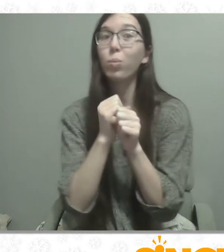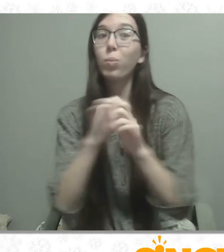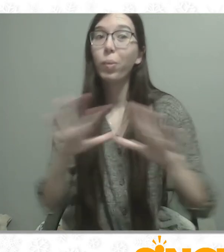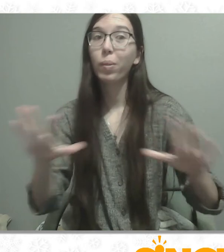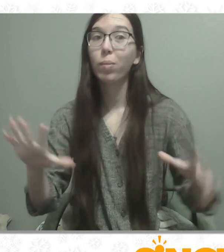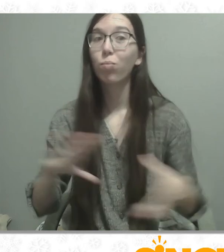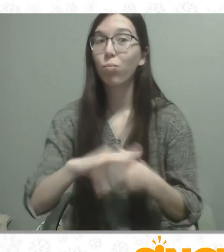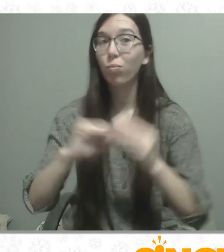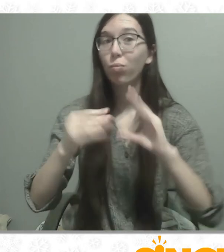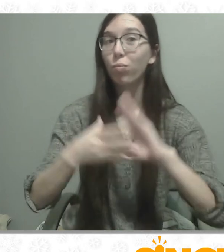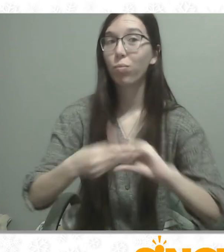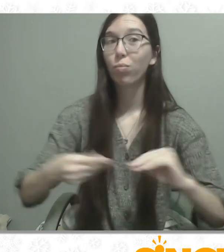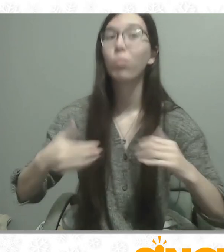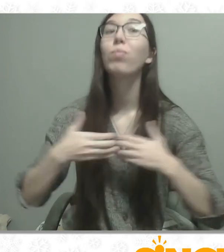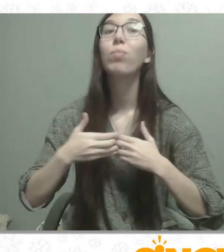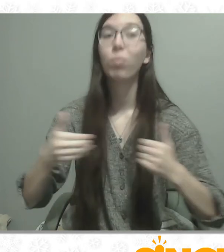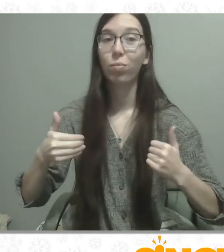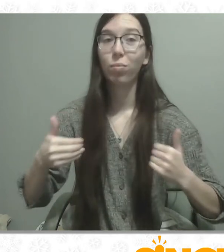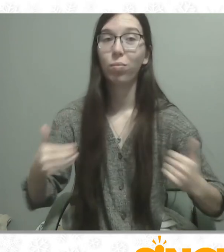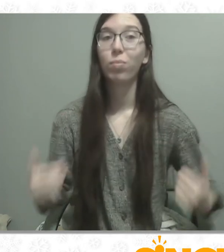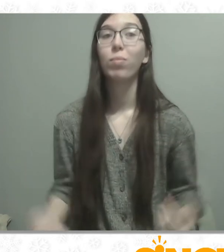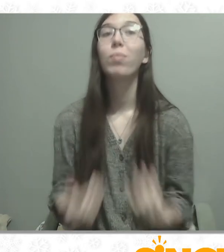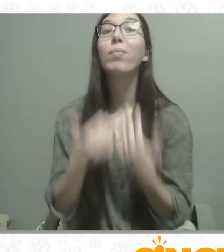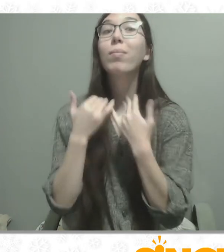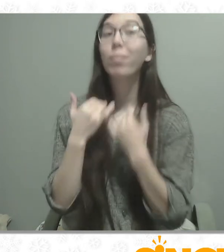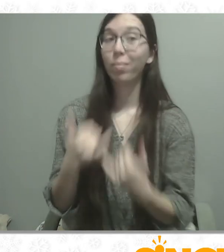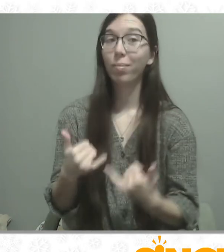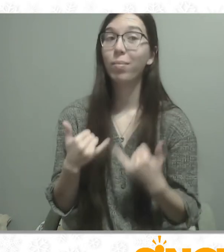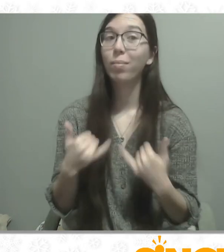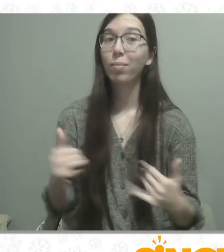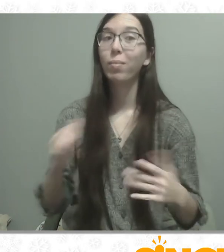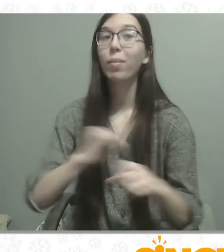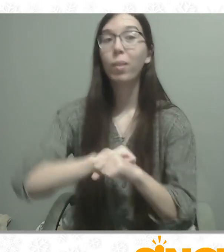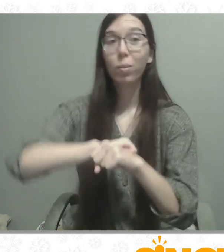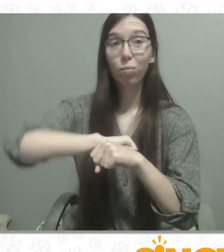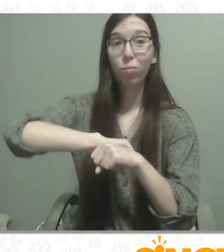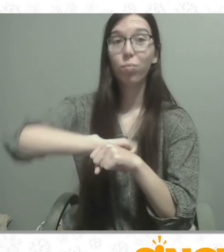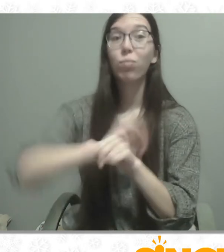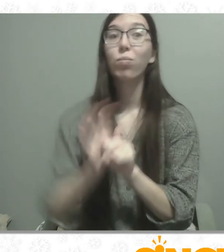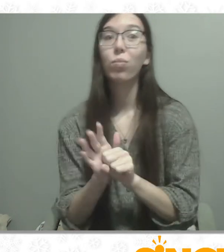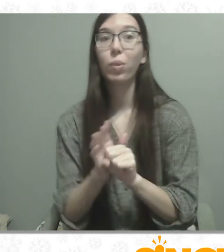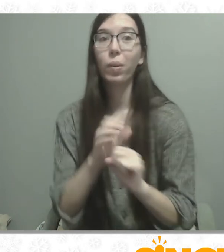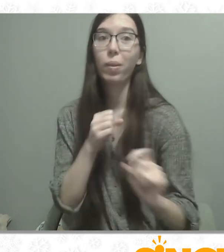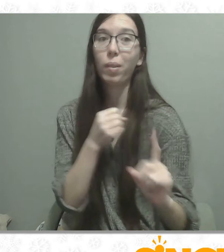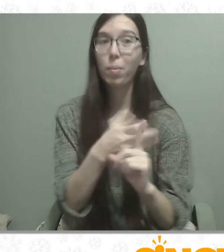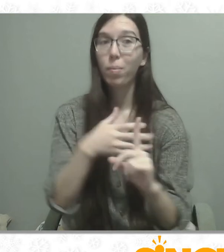the plagues of old, now a virus gone astray.